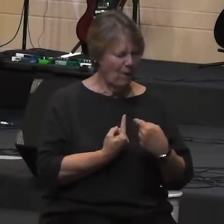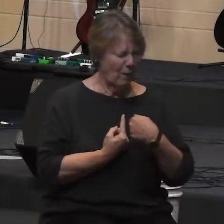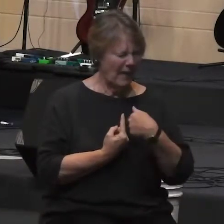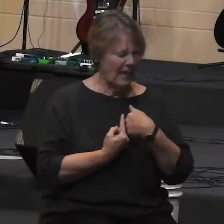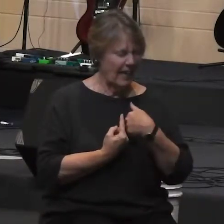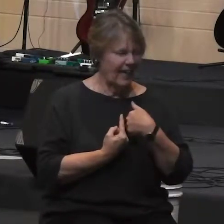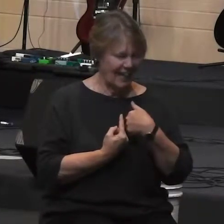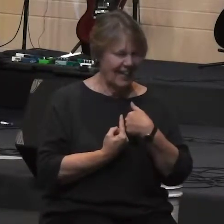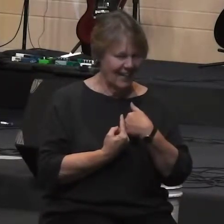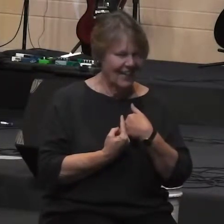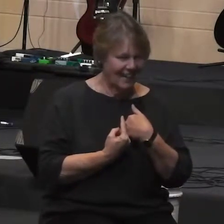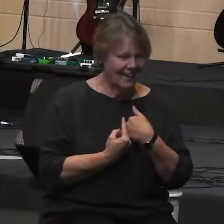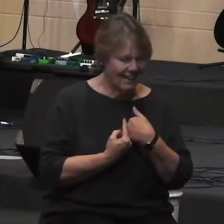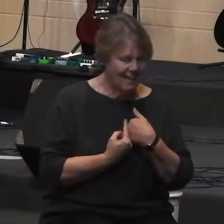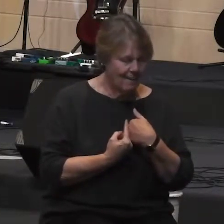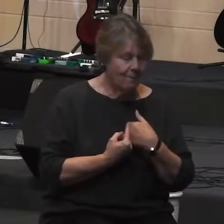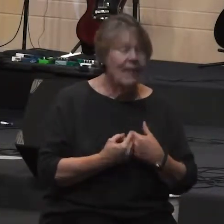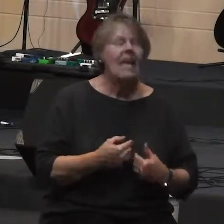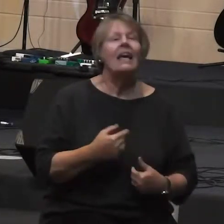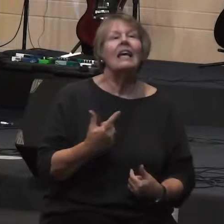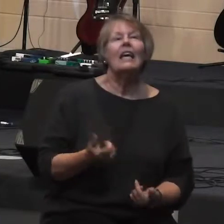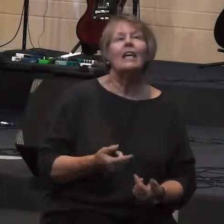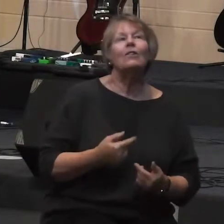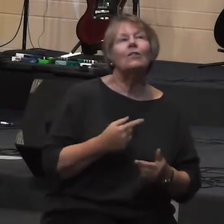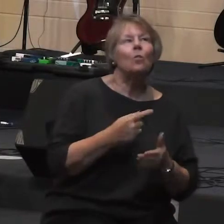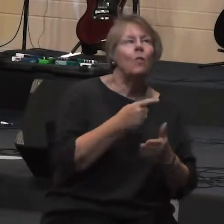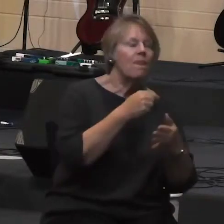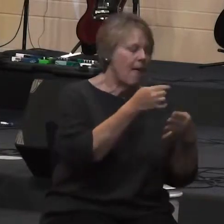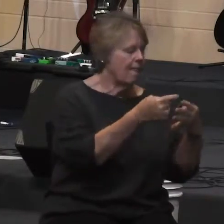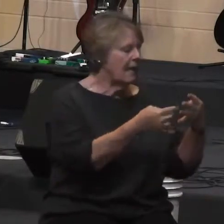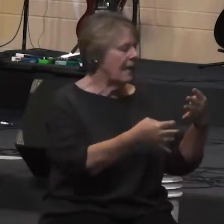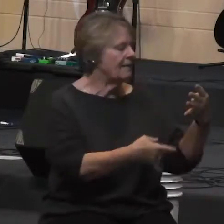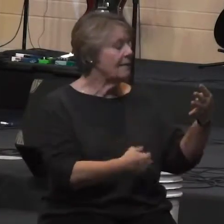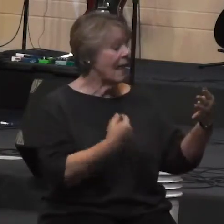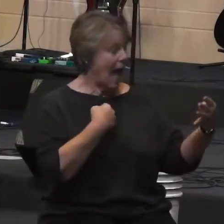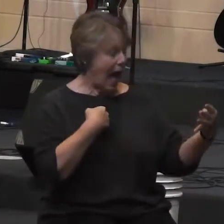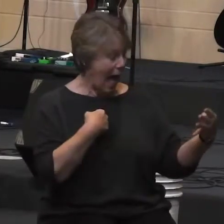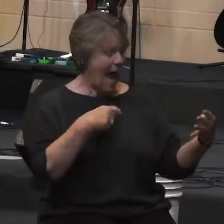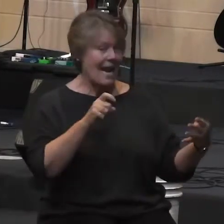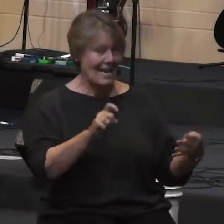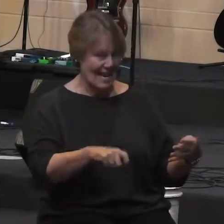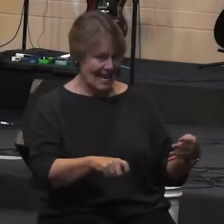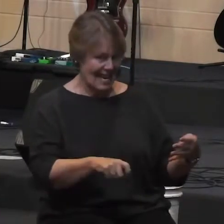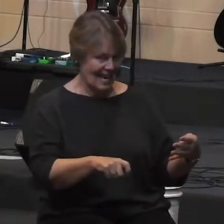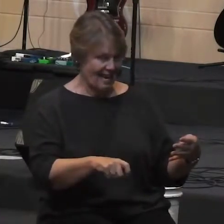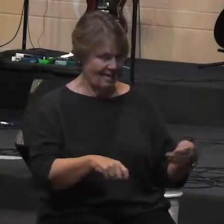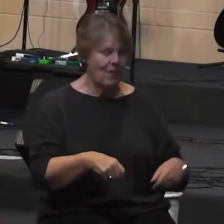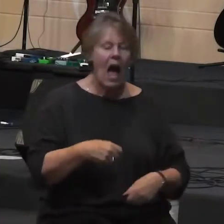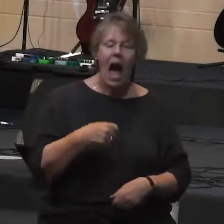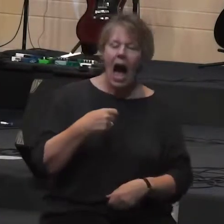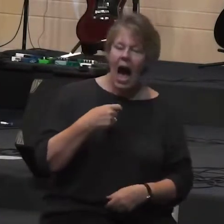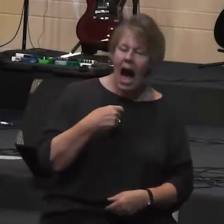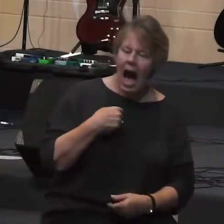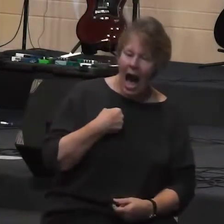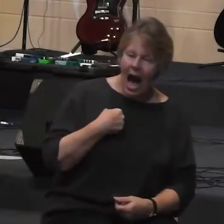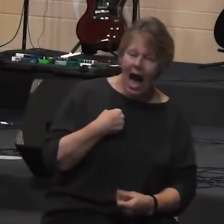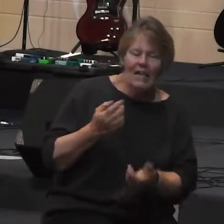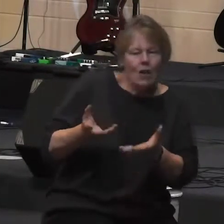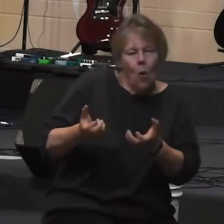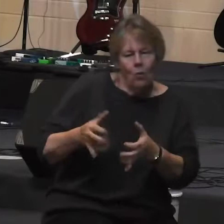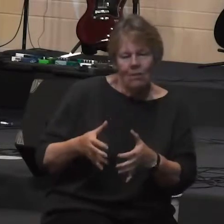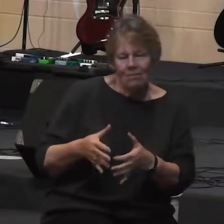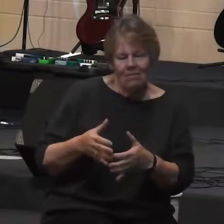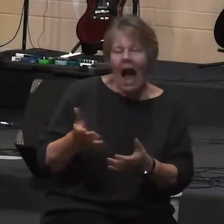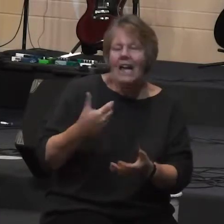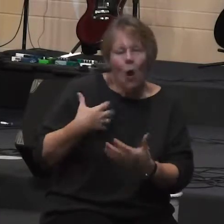singular, here's what I need. Here's what I am lacking or wanting or